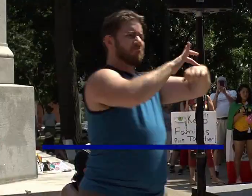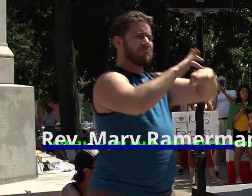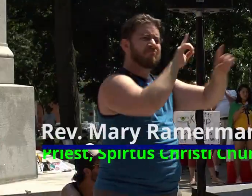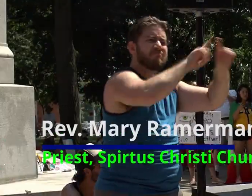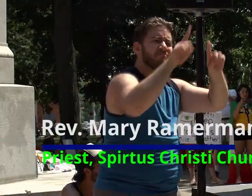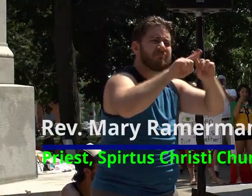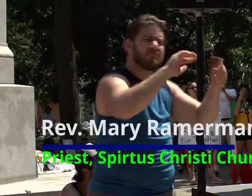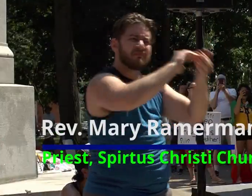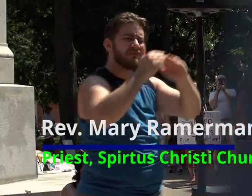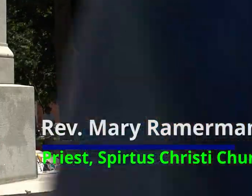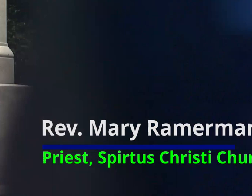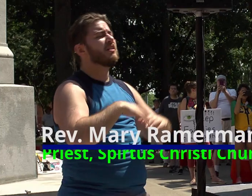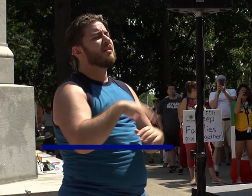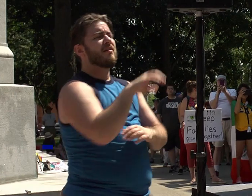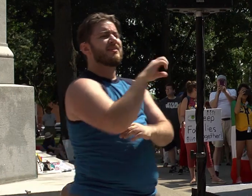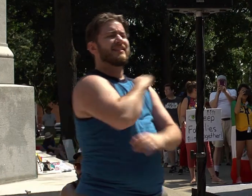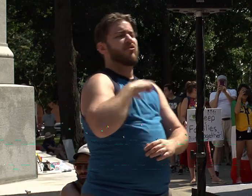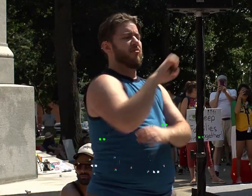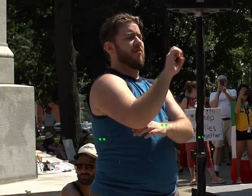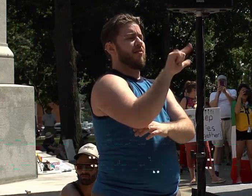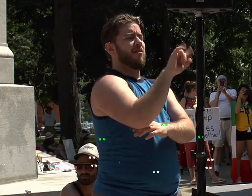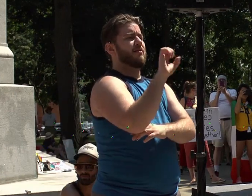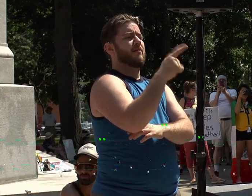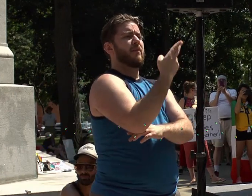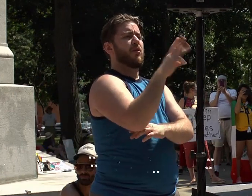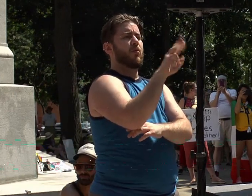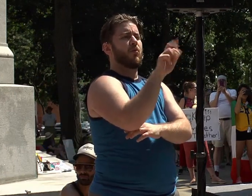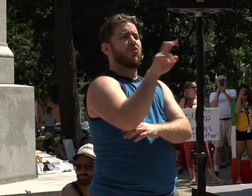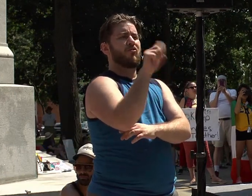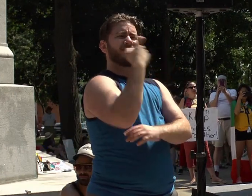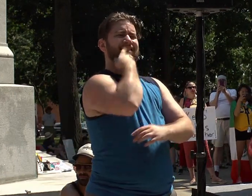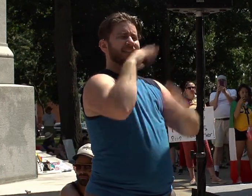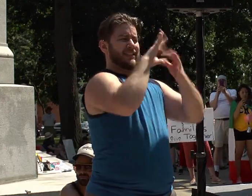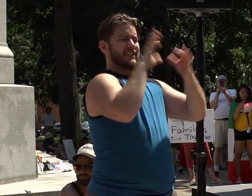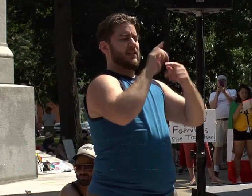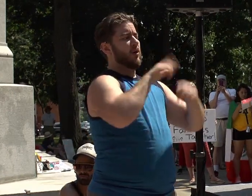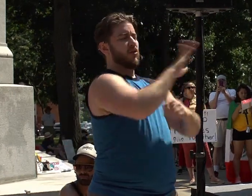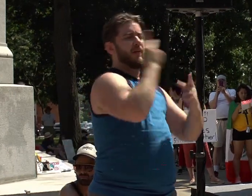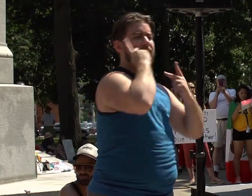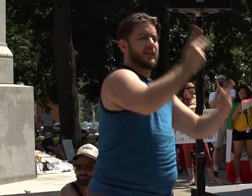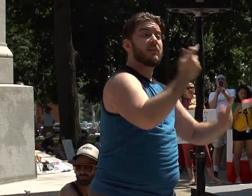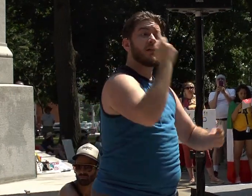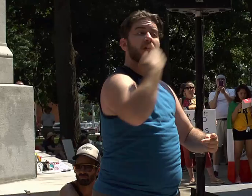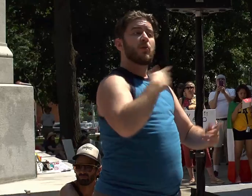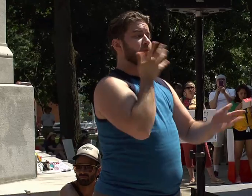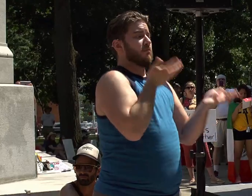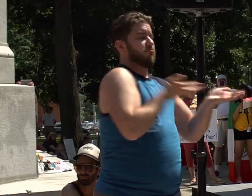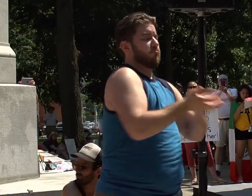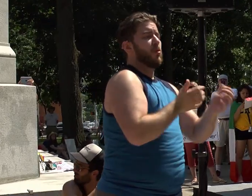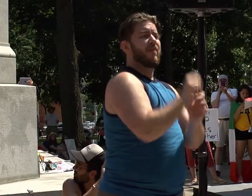Senator Elizabeth Warren recently wrote about her visit. She was able to speak to nine detained mothers.